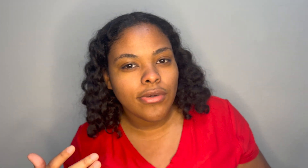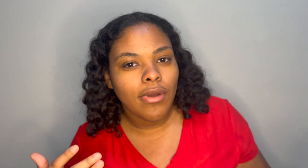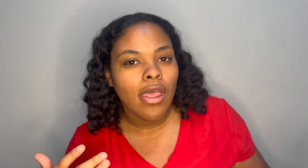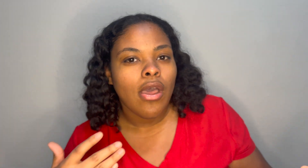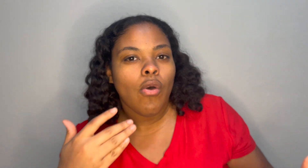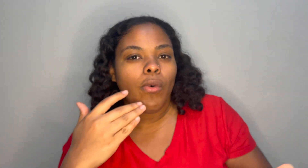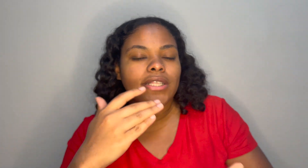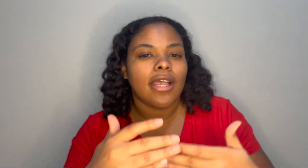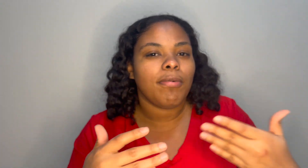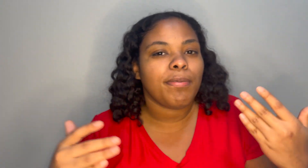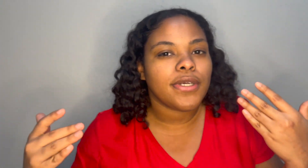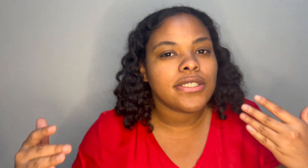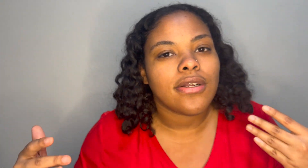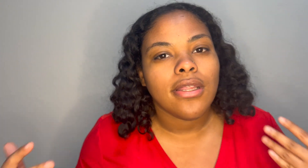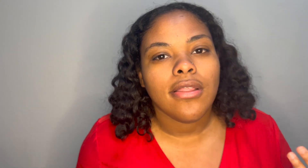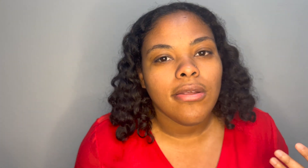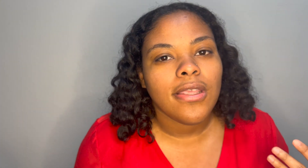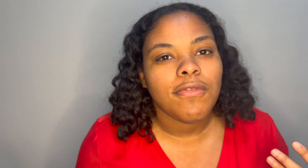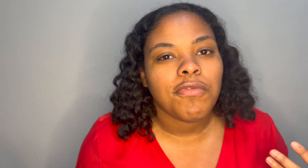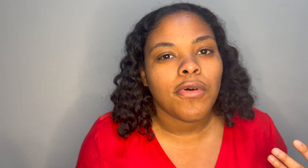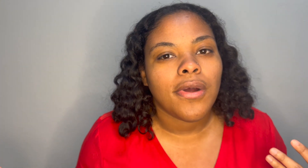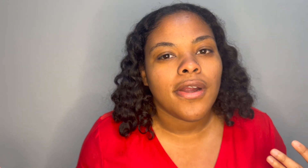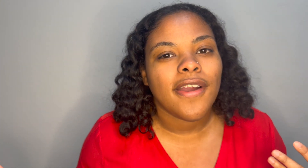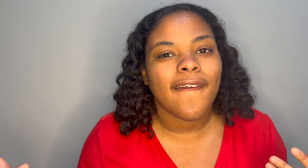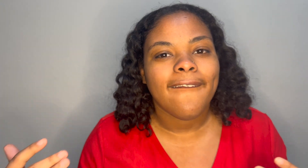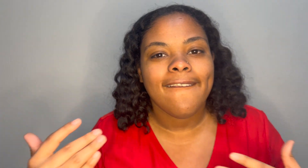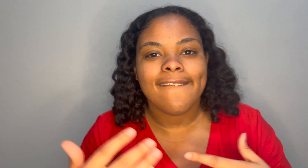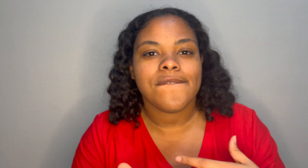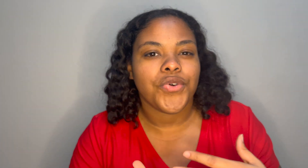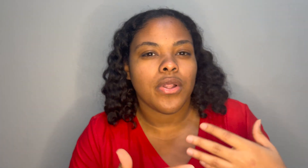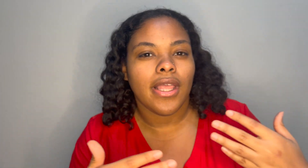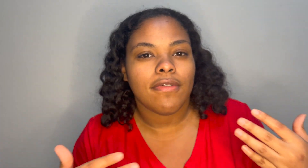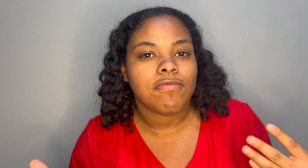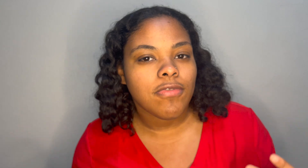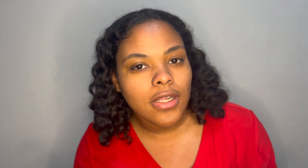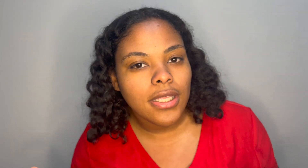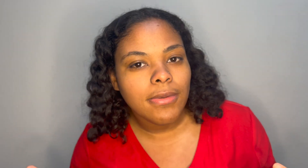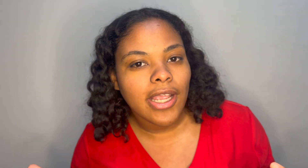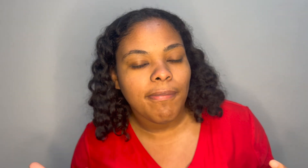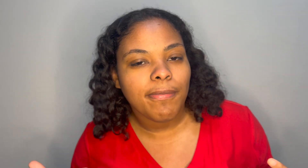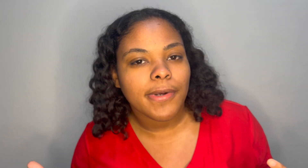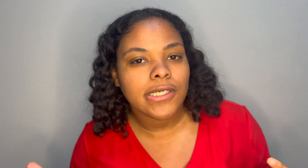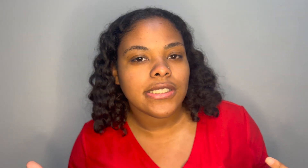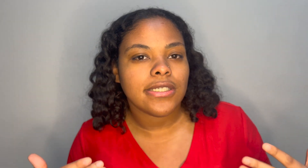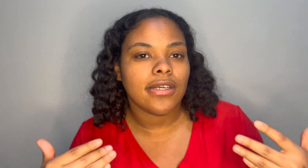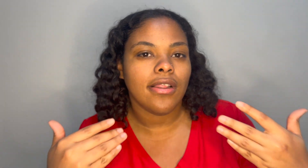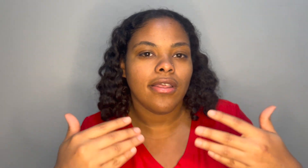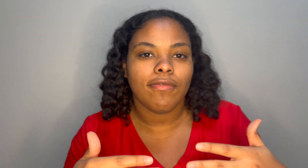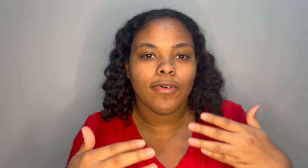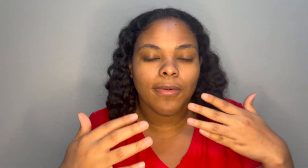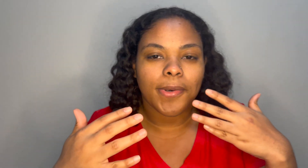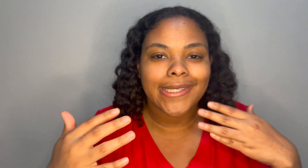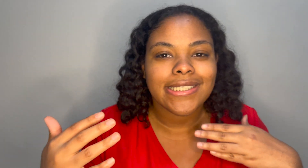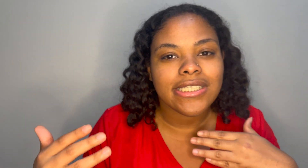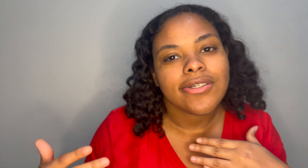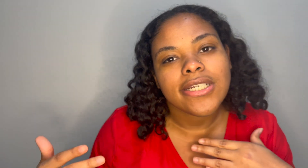what type of person are you looking for are you looking for like a funny type of person are you looking for a more serious